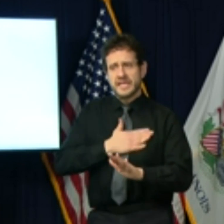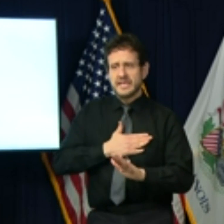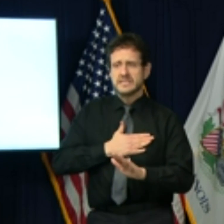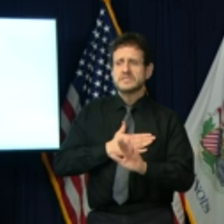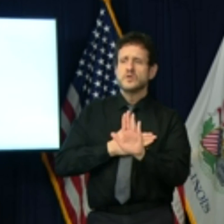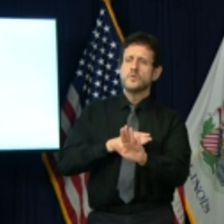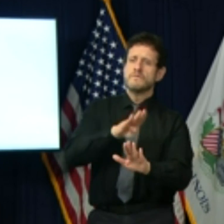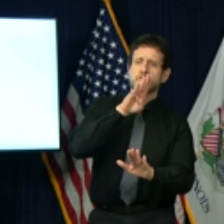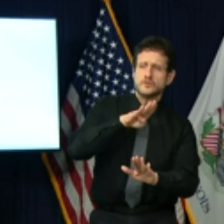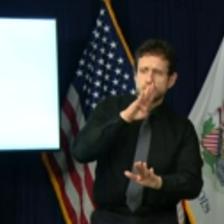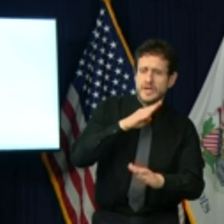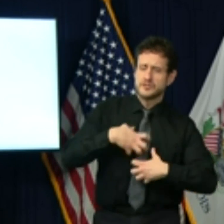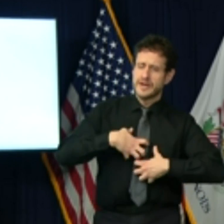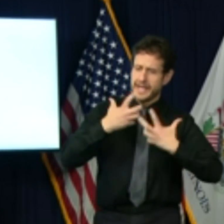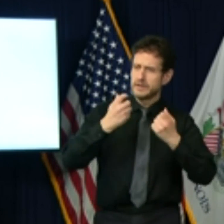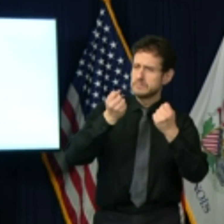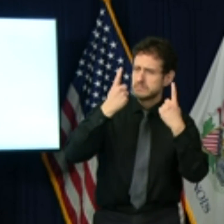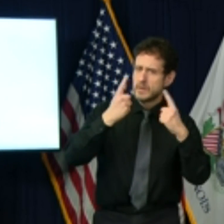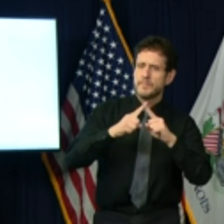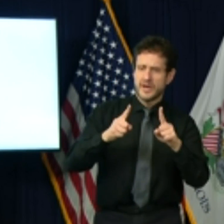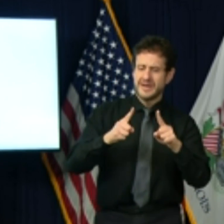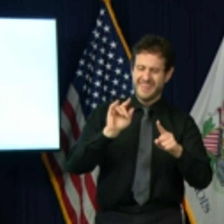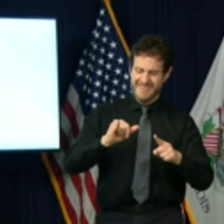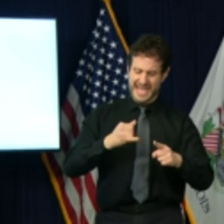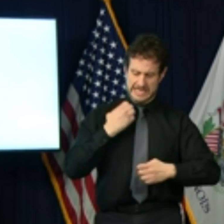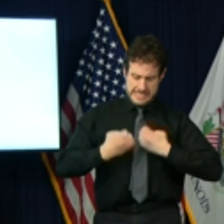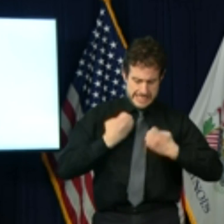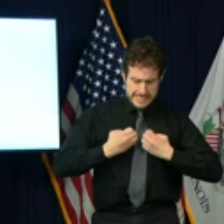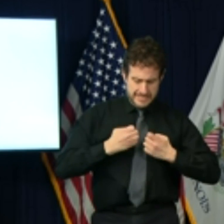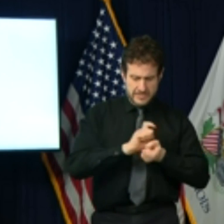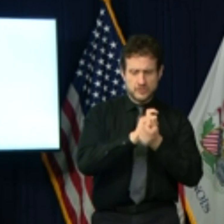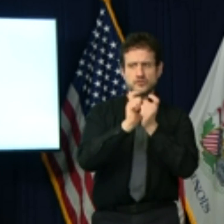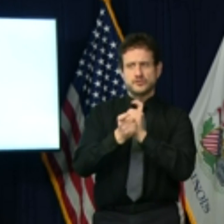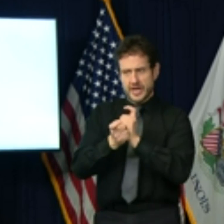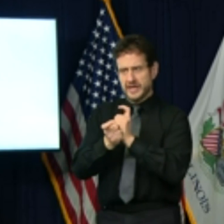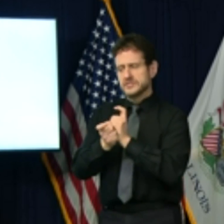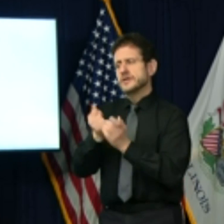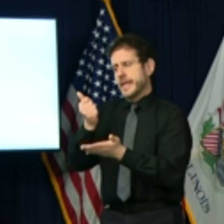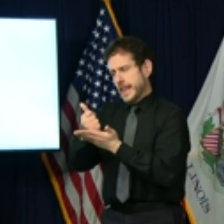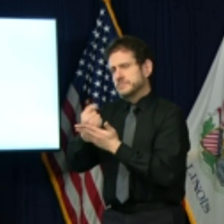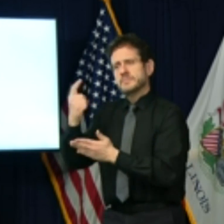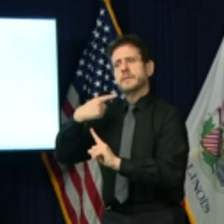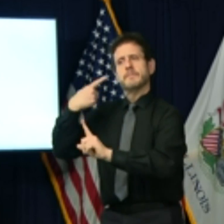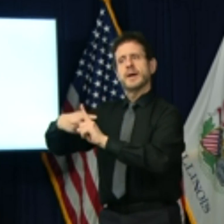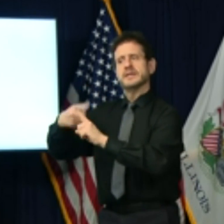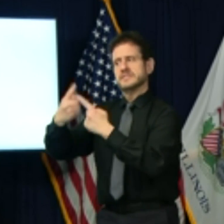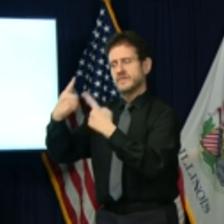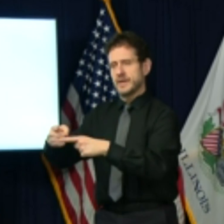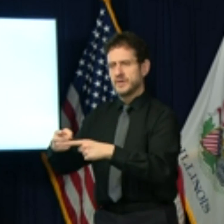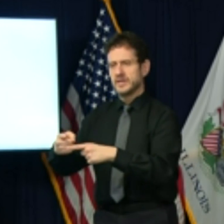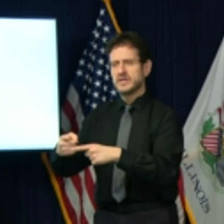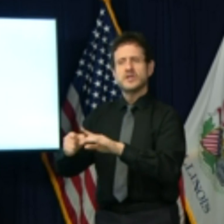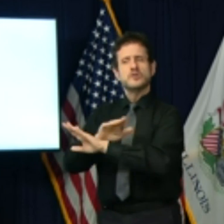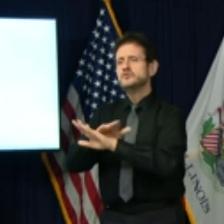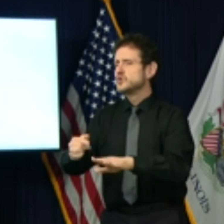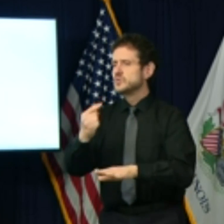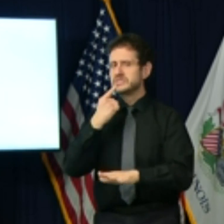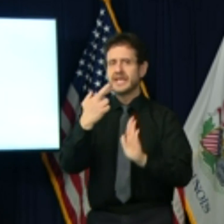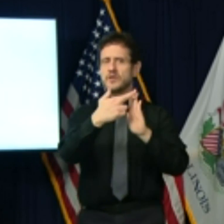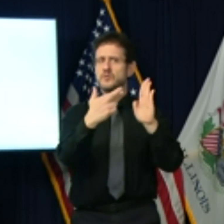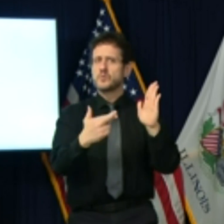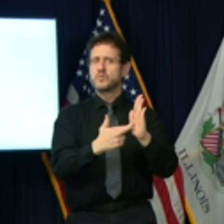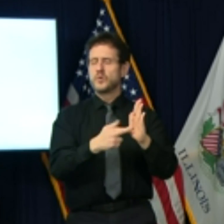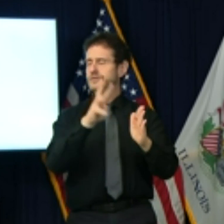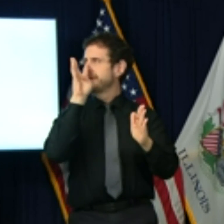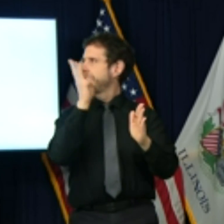and their anger into something positive. Instead of trying to buck the mitigations, can we all just follow